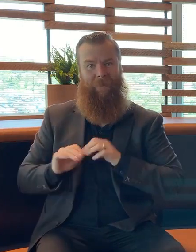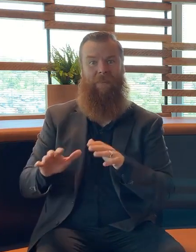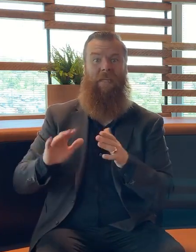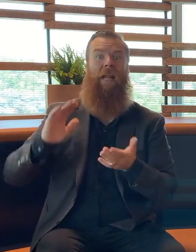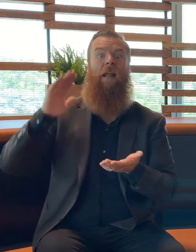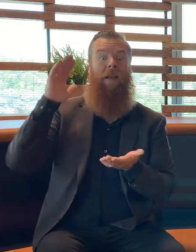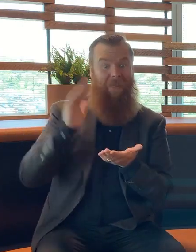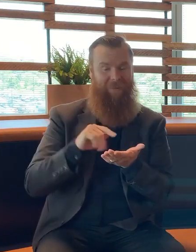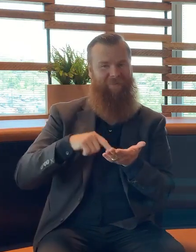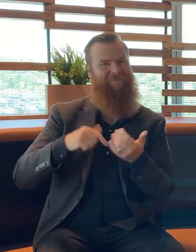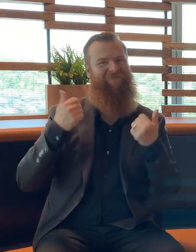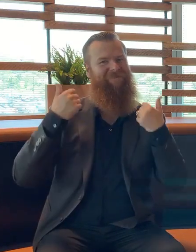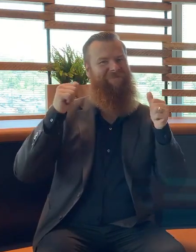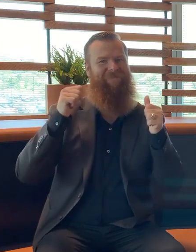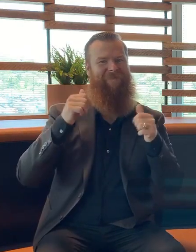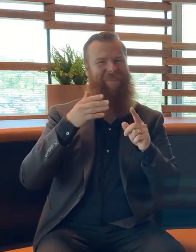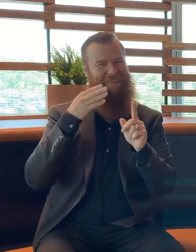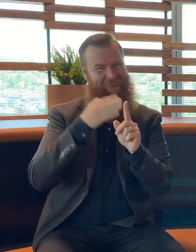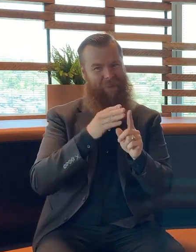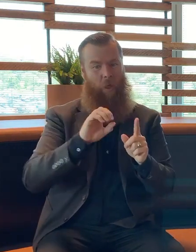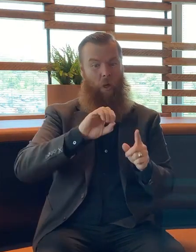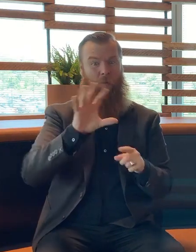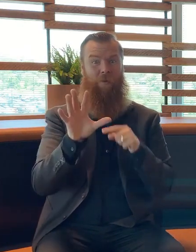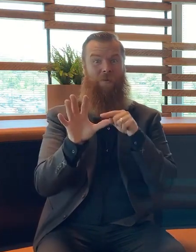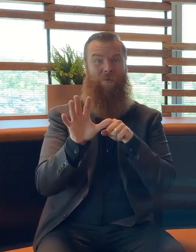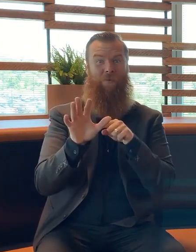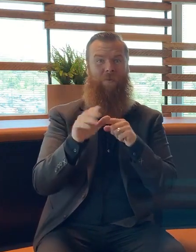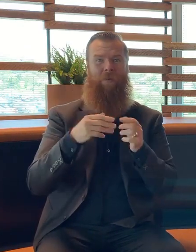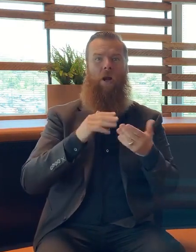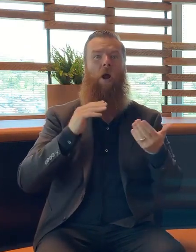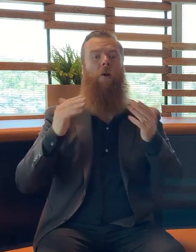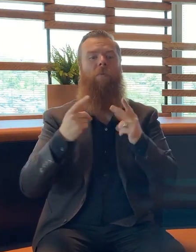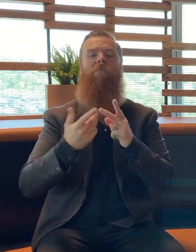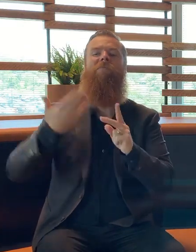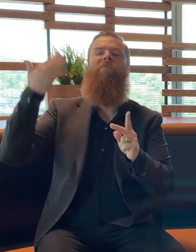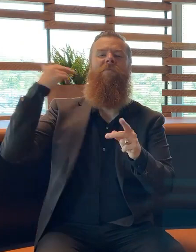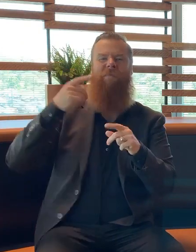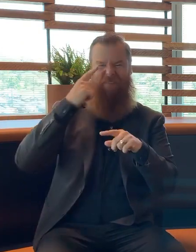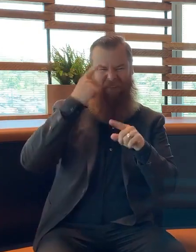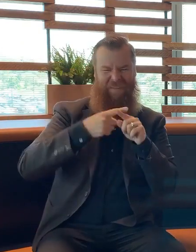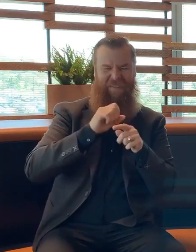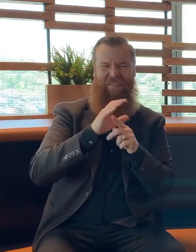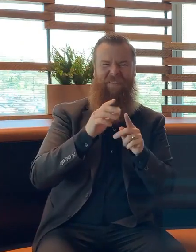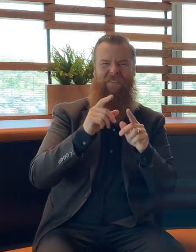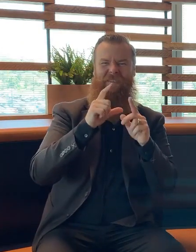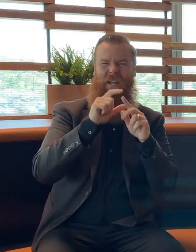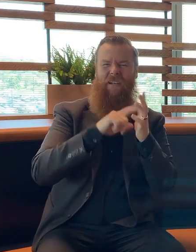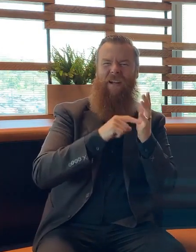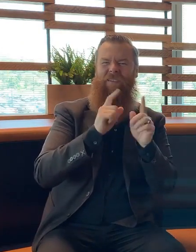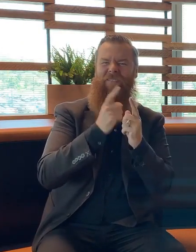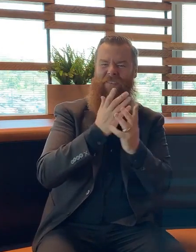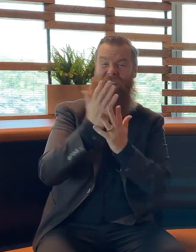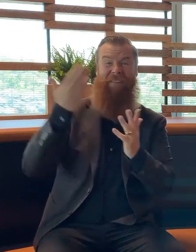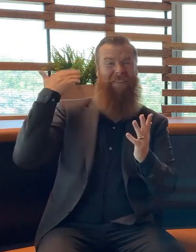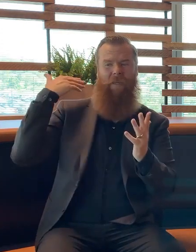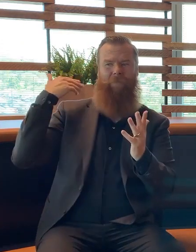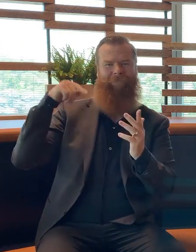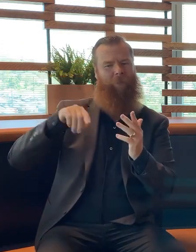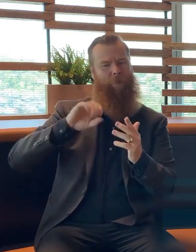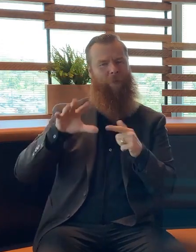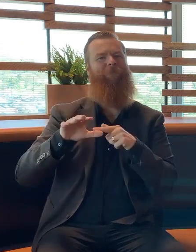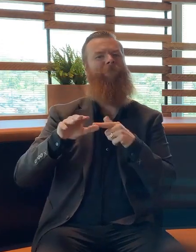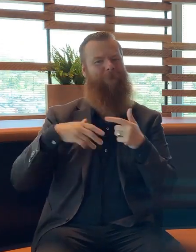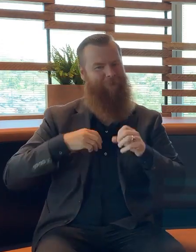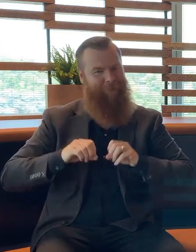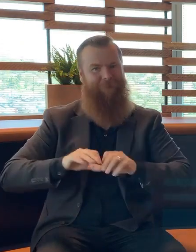against the Omicron variant than previous types of the virus. So it's really important not only for your own